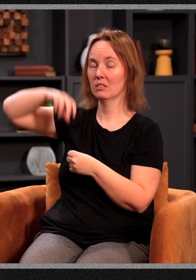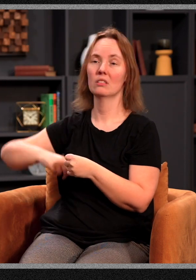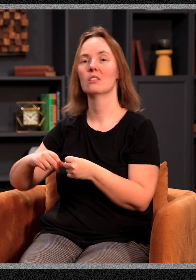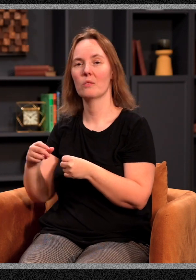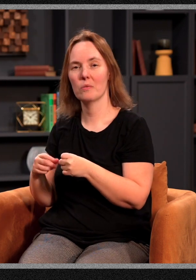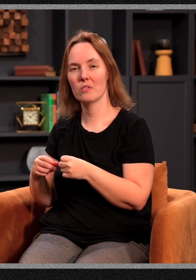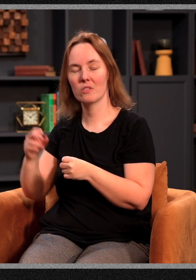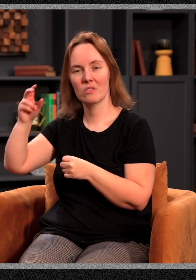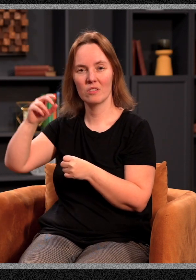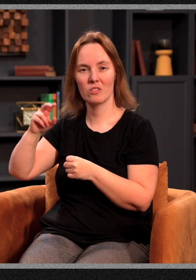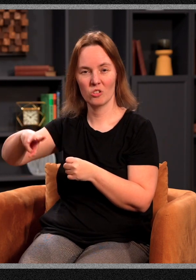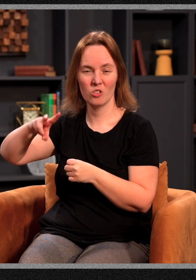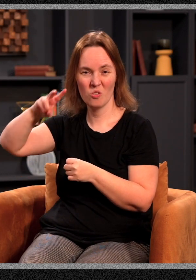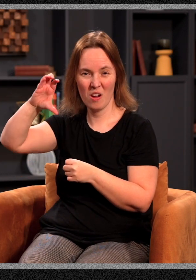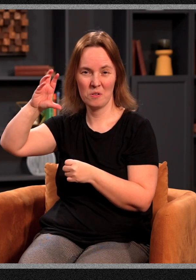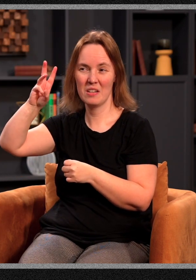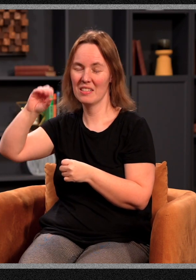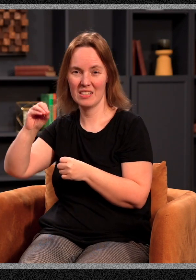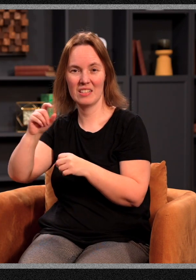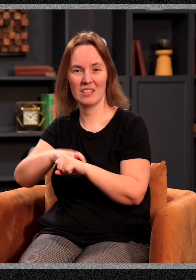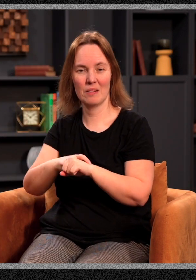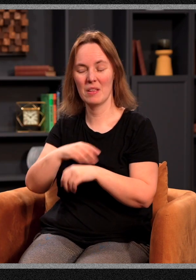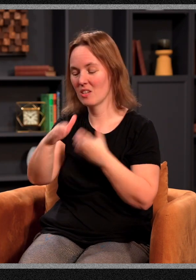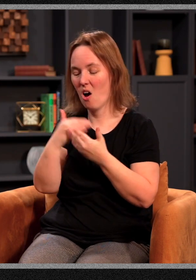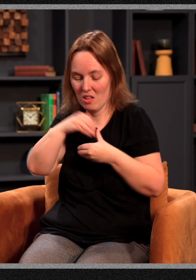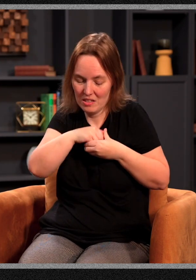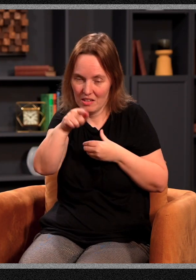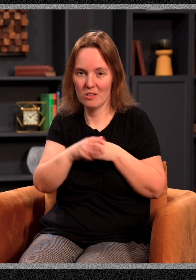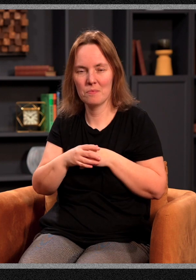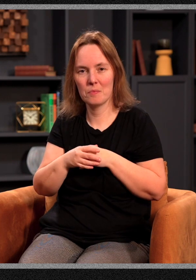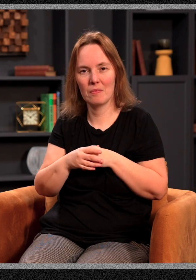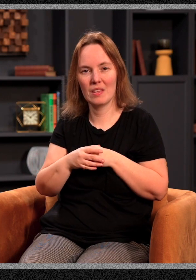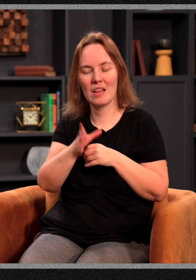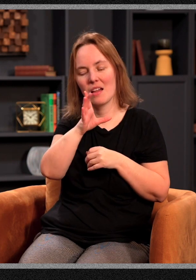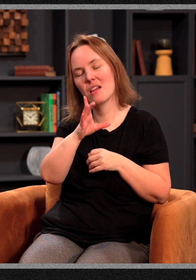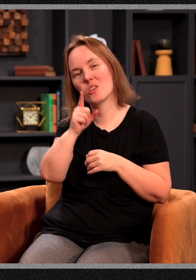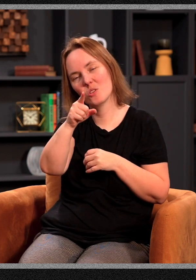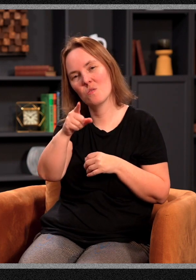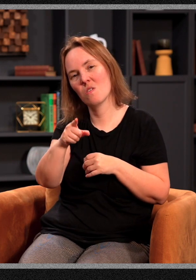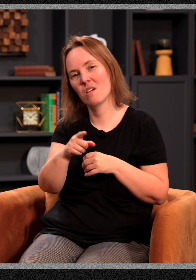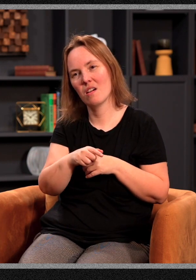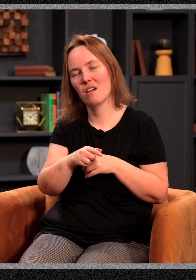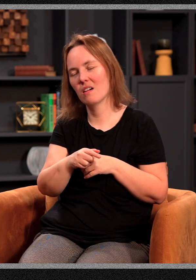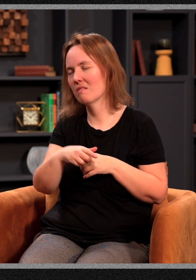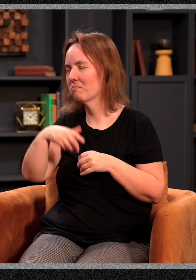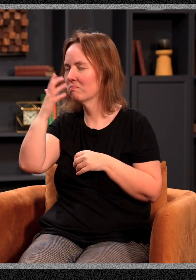That's all inside of you. David said in Psalm 139, you are fearfully and